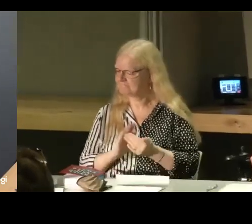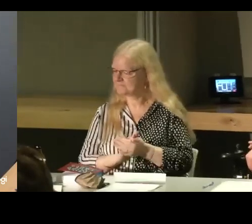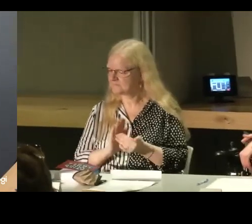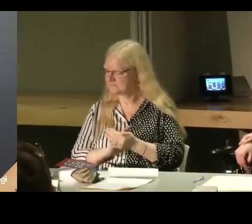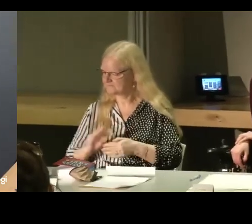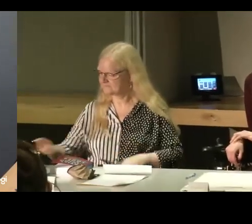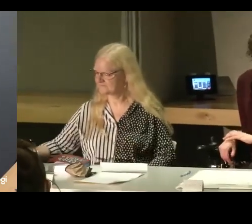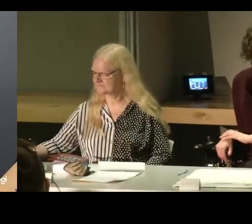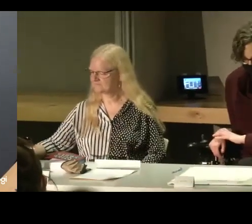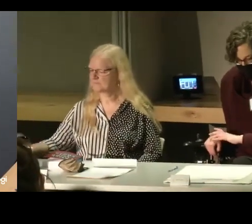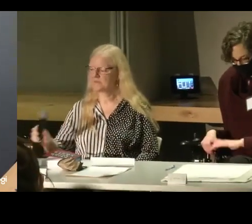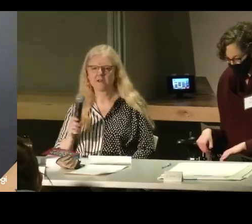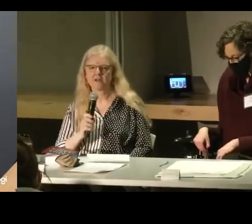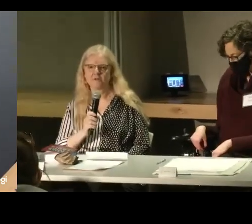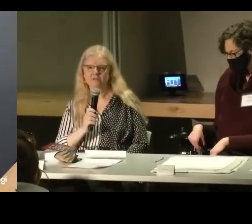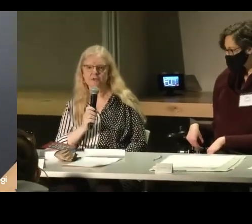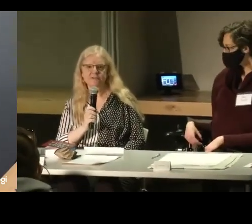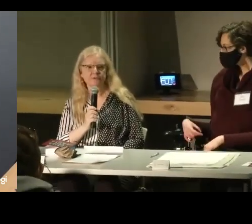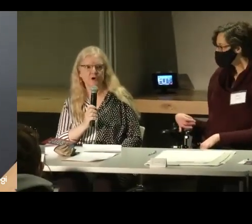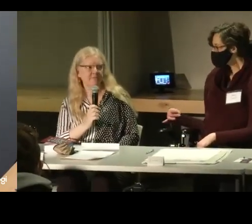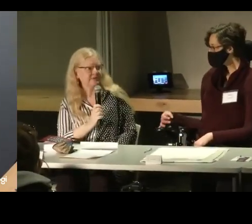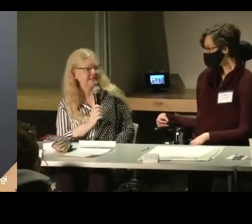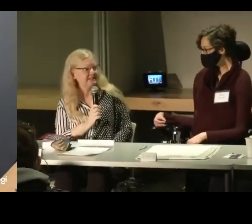-ful-ful-ful-ful-ful-ful-ful-ful-ful-ful-ful-ful-ful coffee, tea.